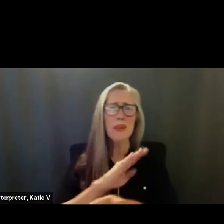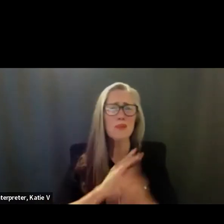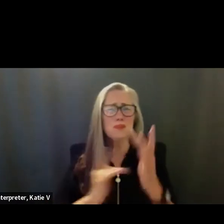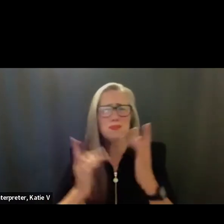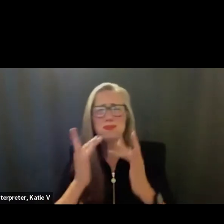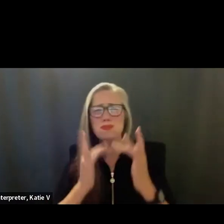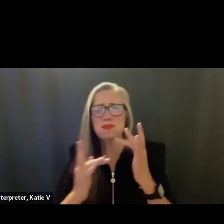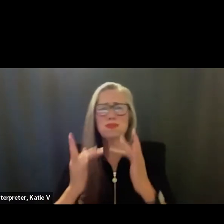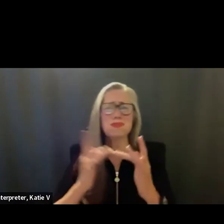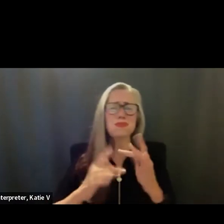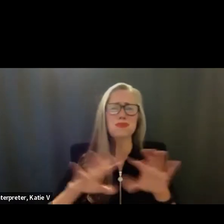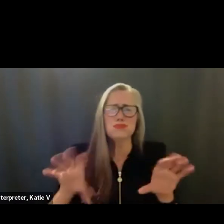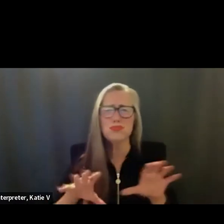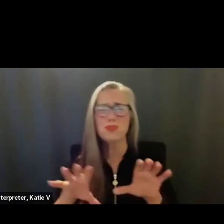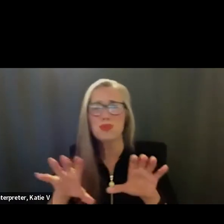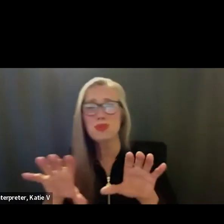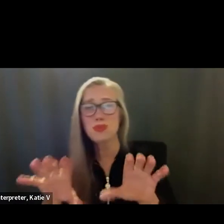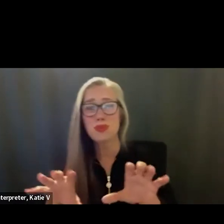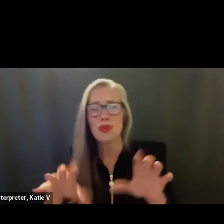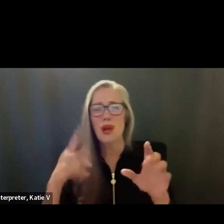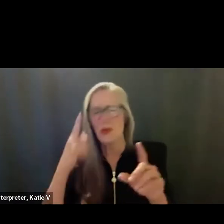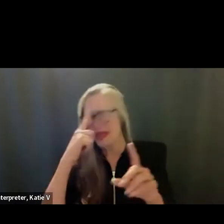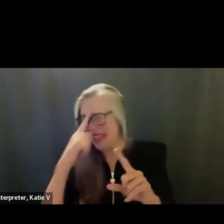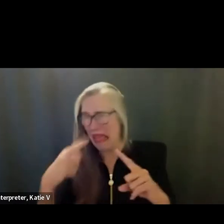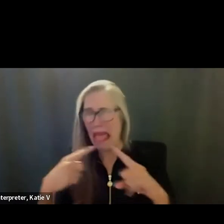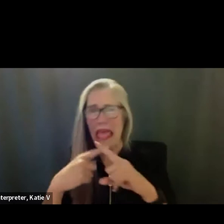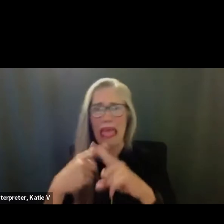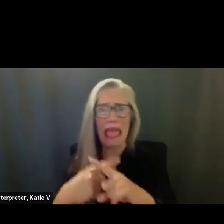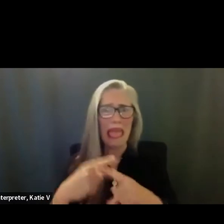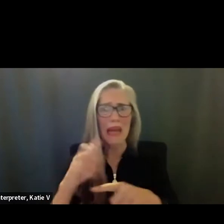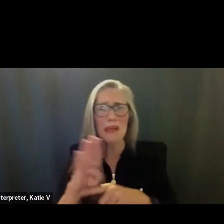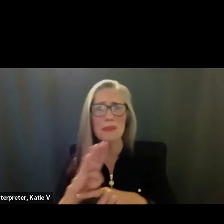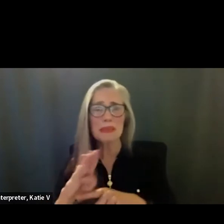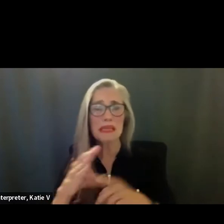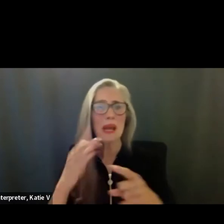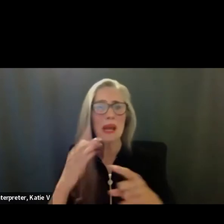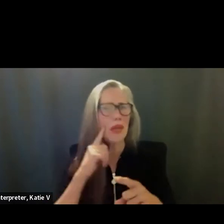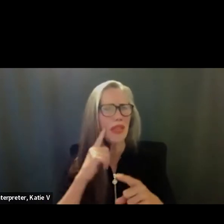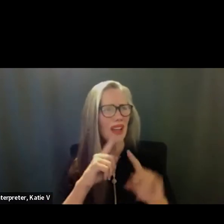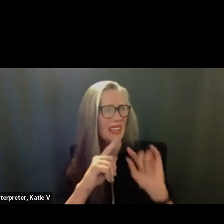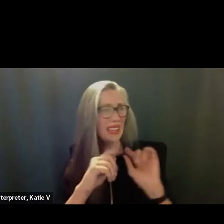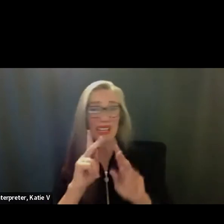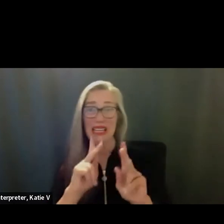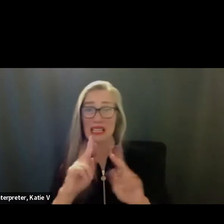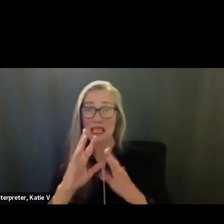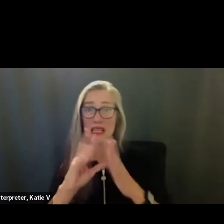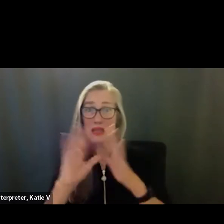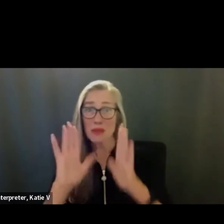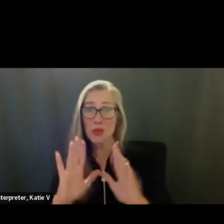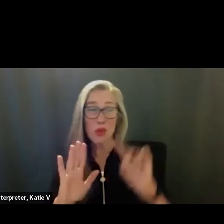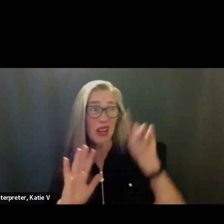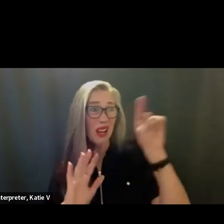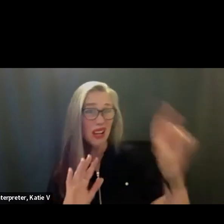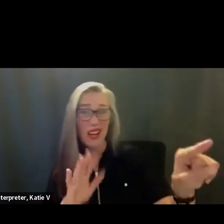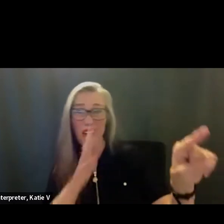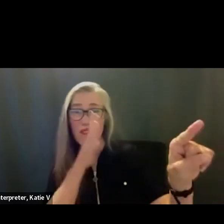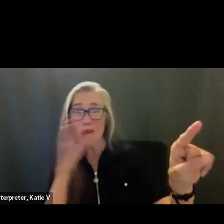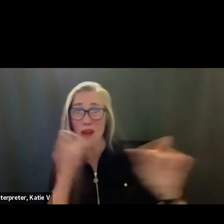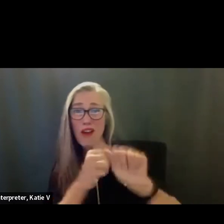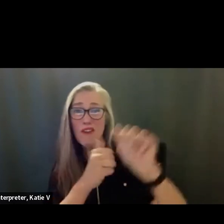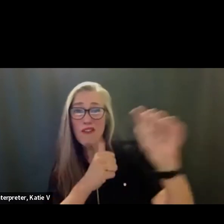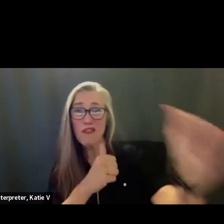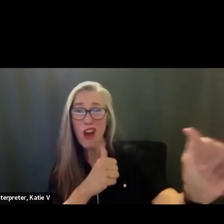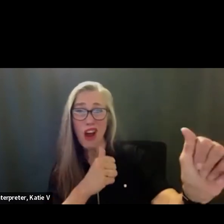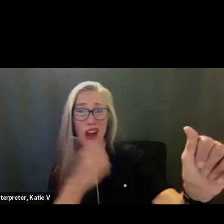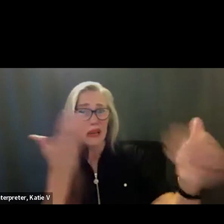details that we needed to. At some point we thought children that come to us from ranch areas might not even be able to get transportation. We had